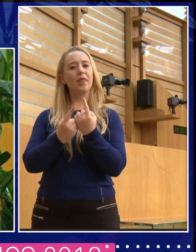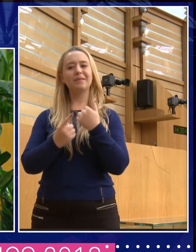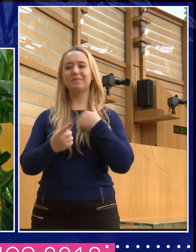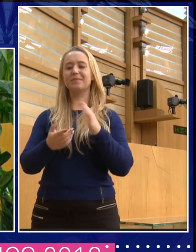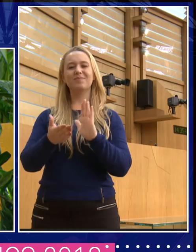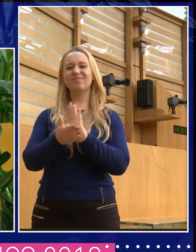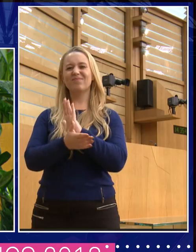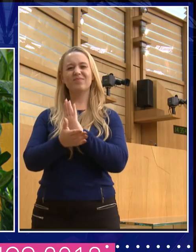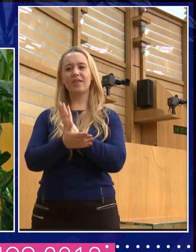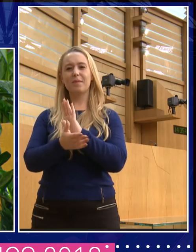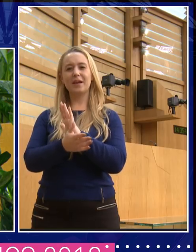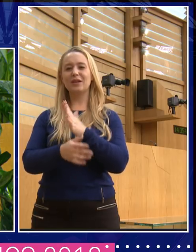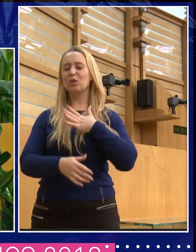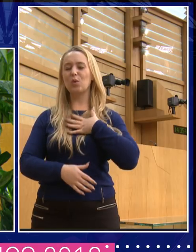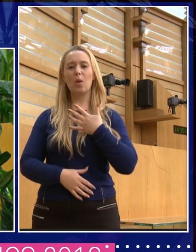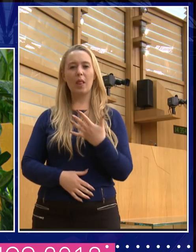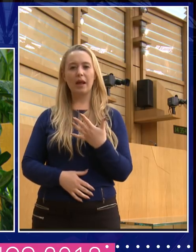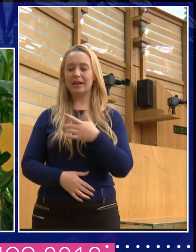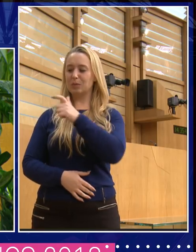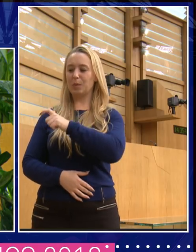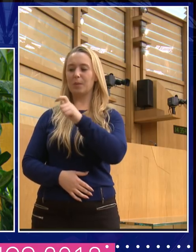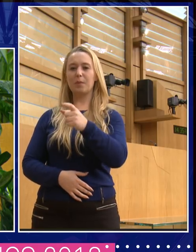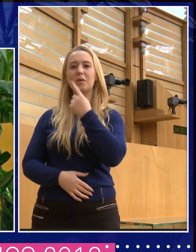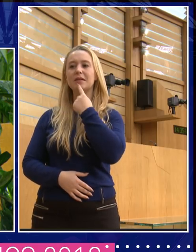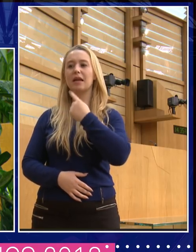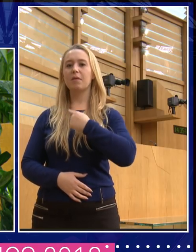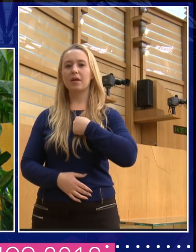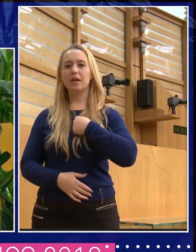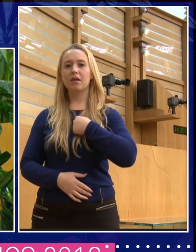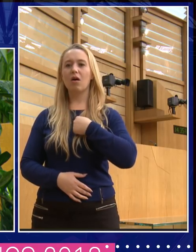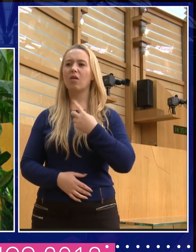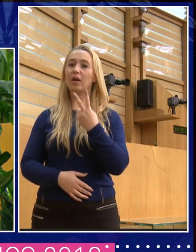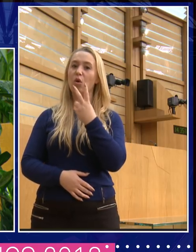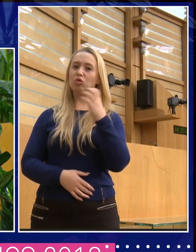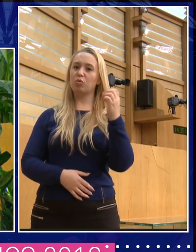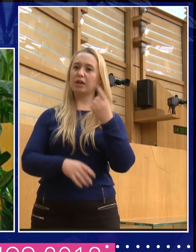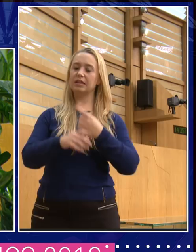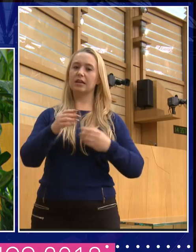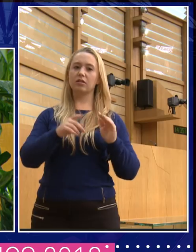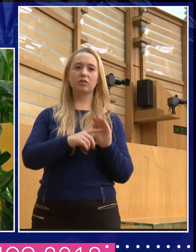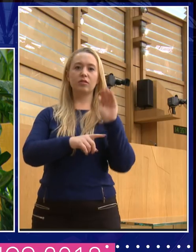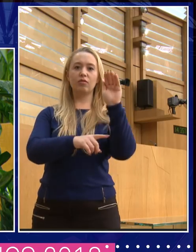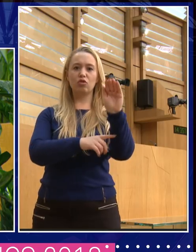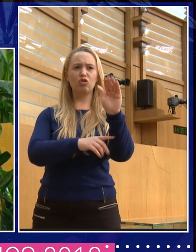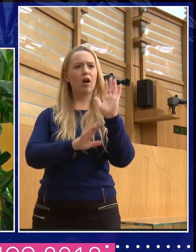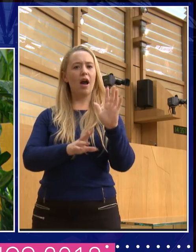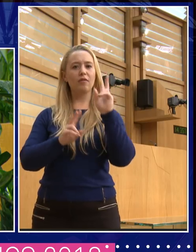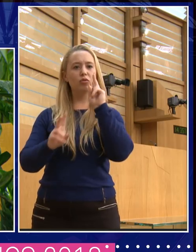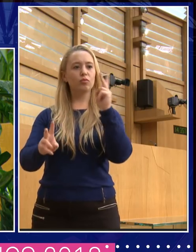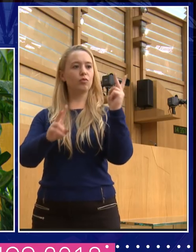telling people like me, you know, 20 years on, that we've got to go back, look at our experience, and realise that